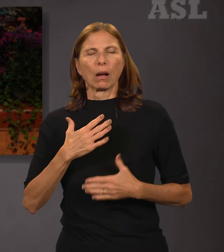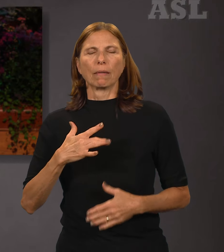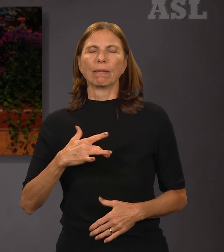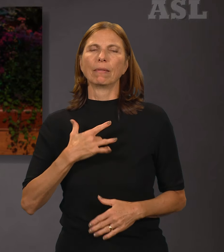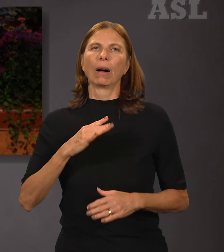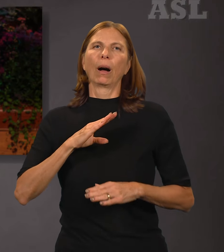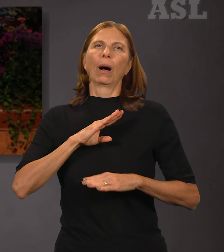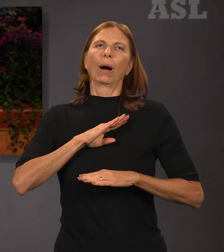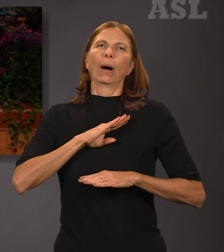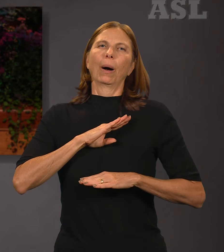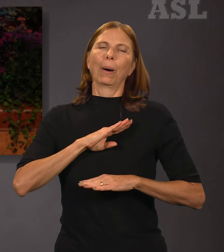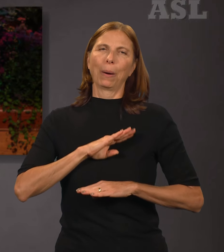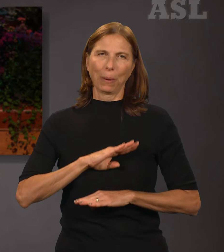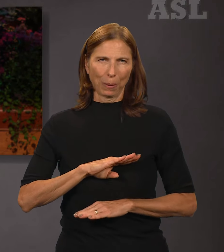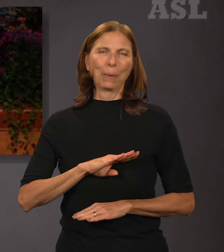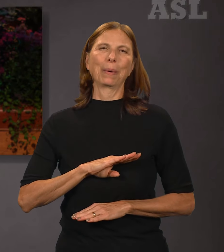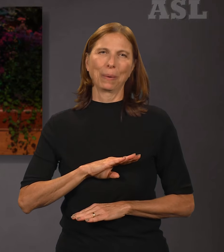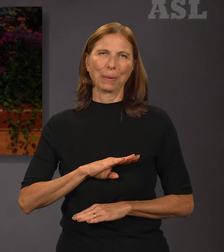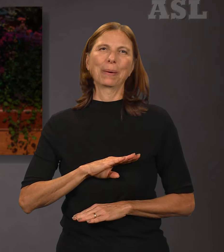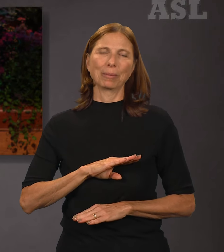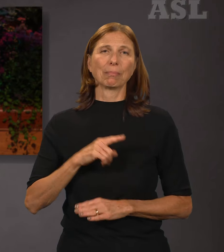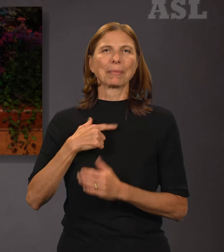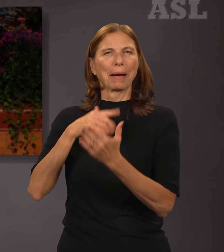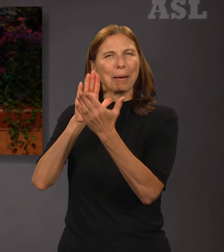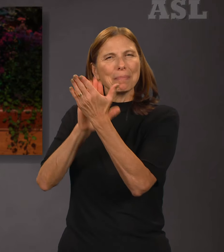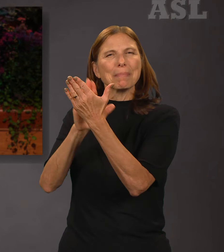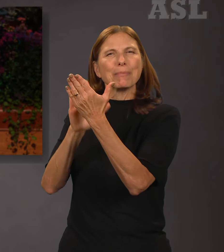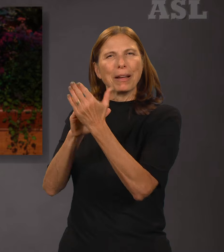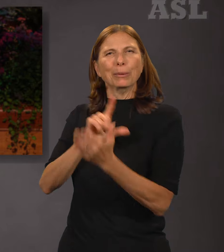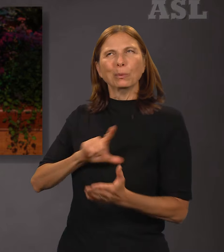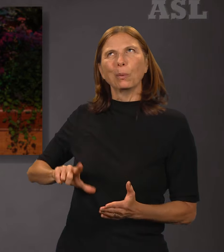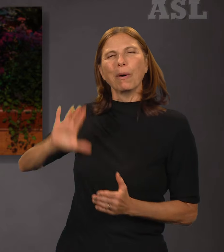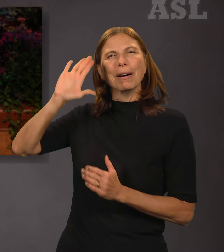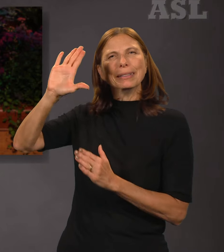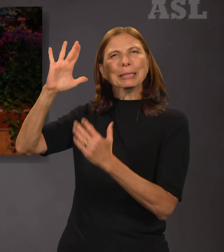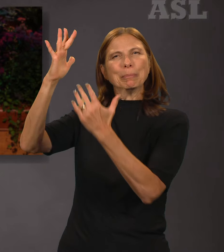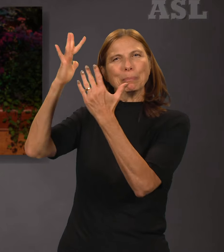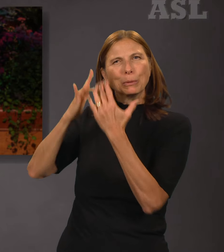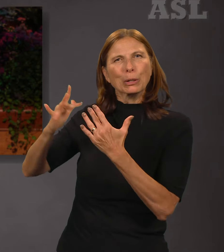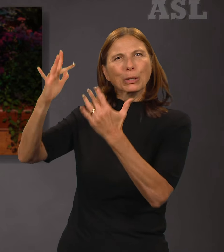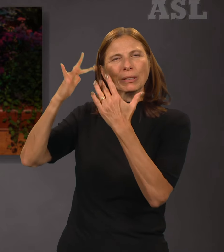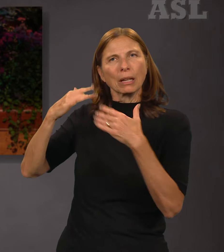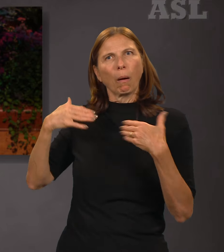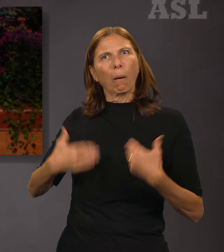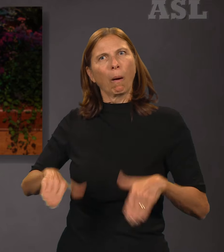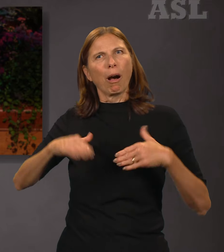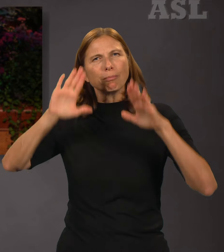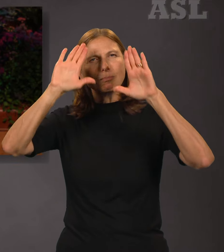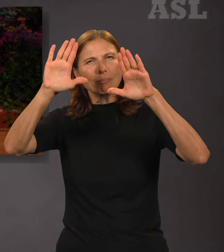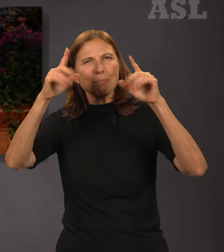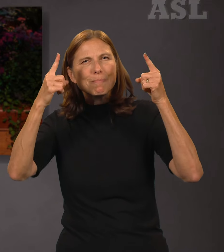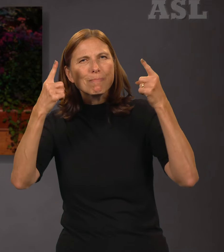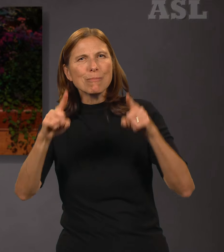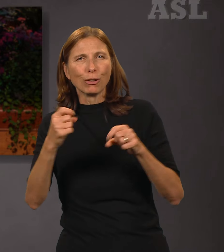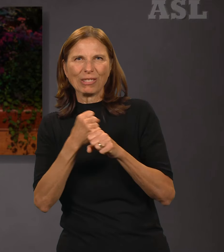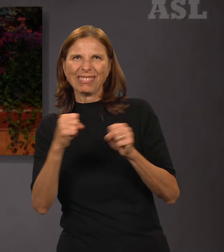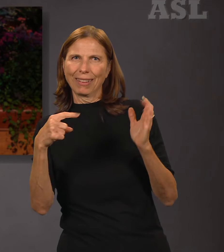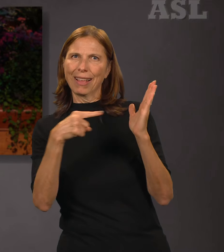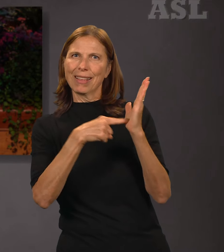praise the Lord for His mercy, for this miracle that not only saved the painting, but taught me more about His love and power